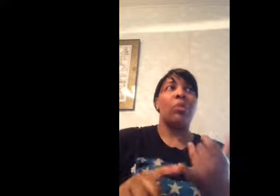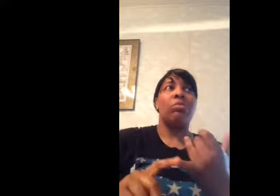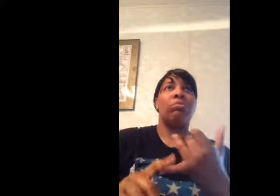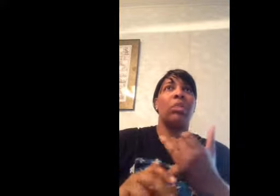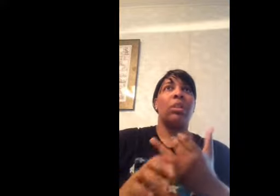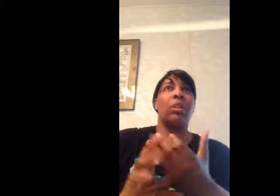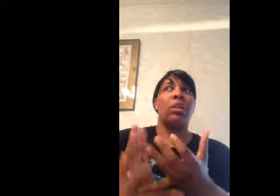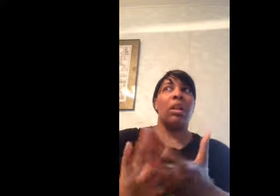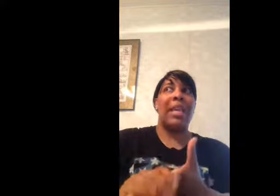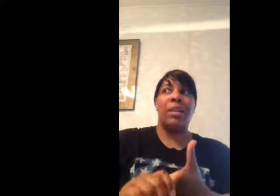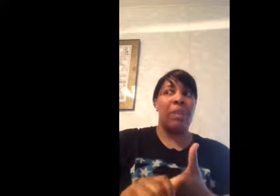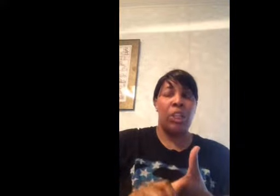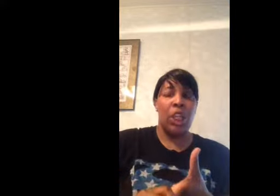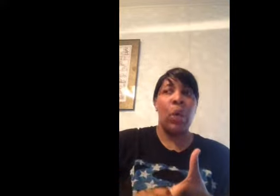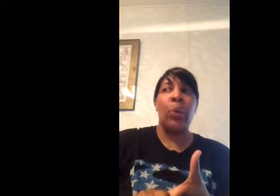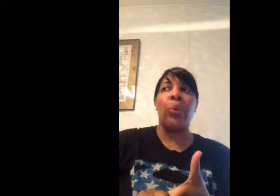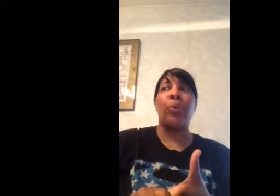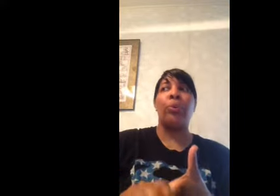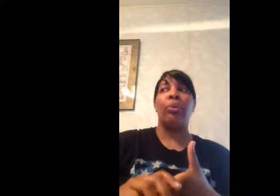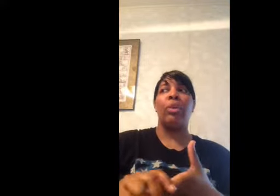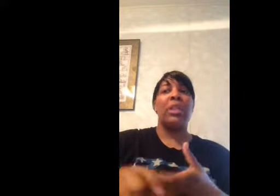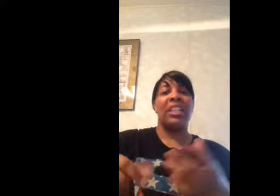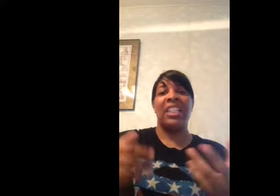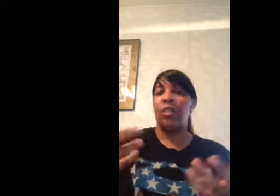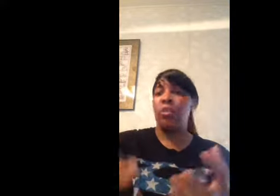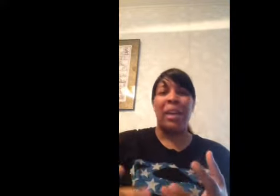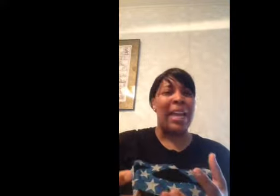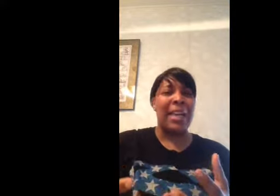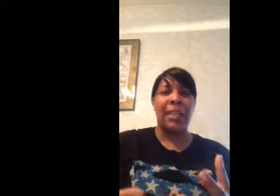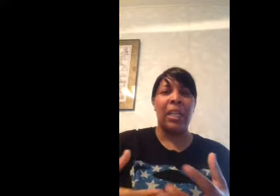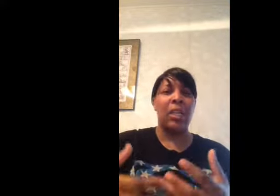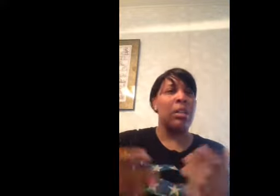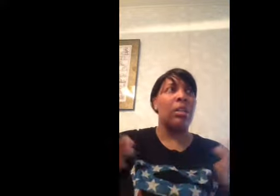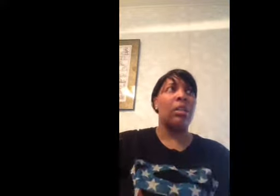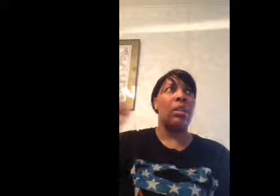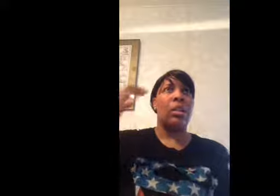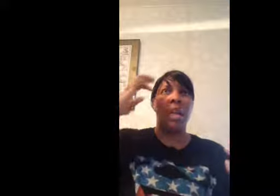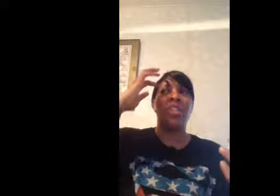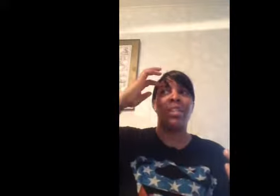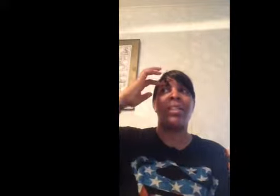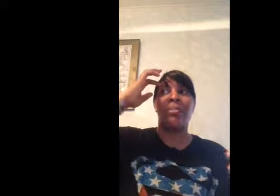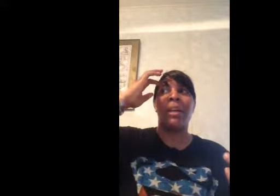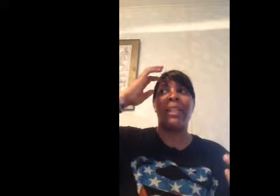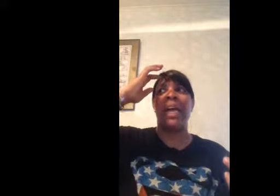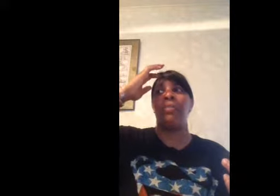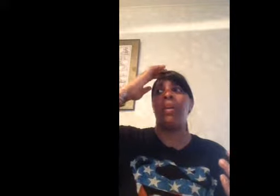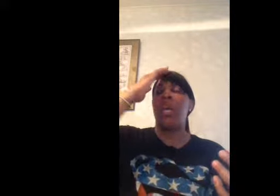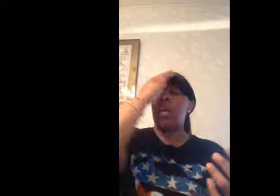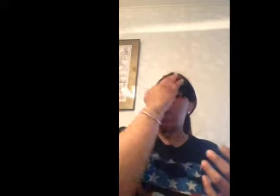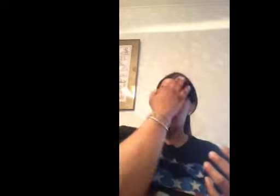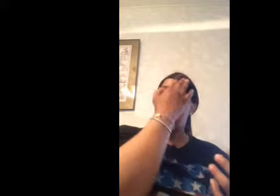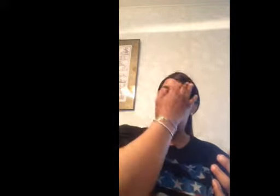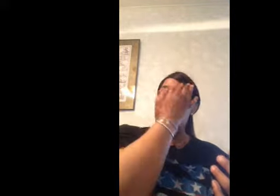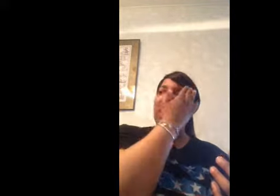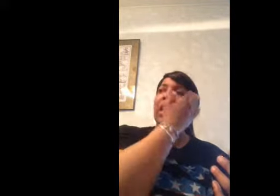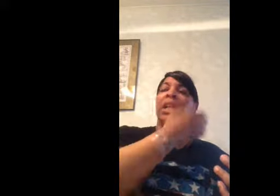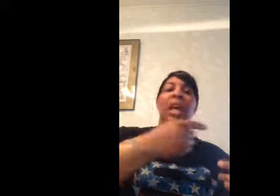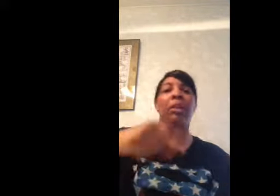you know, edit my shows, continue my acting, and just live my life. And I think a lot of